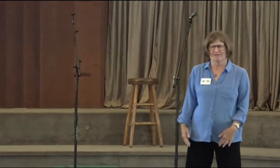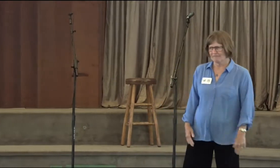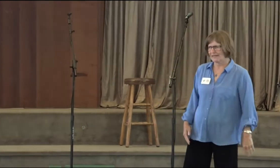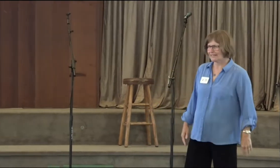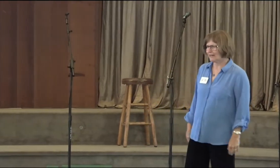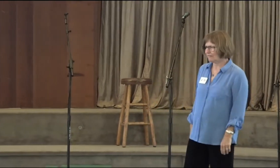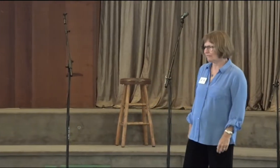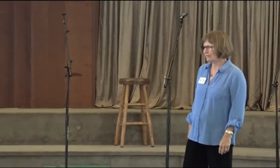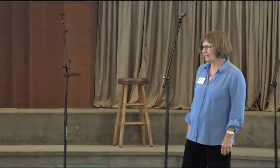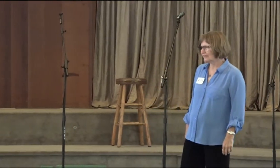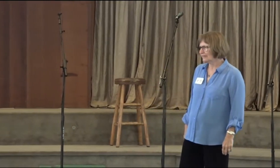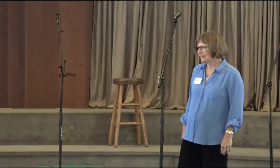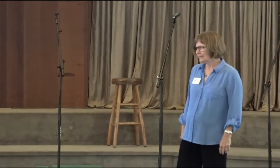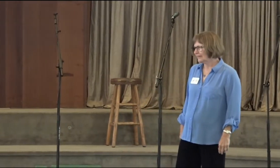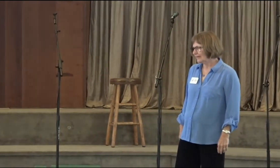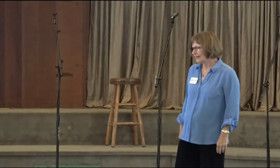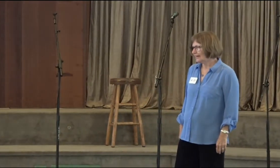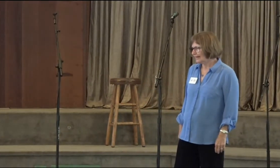do I love myself?